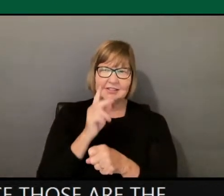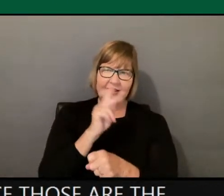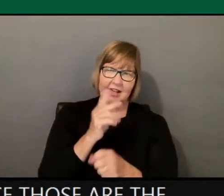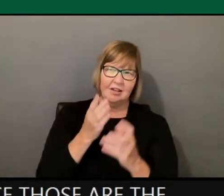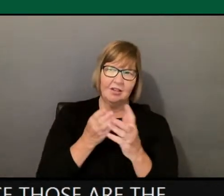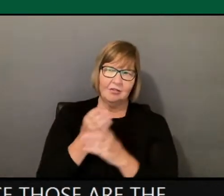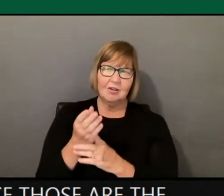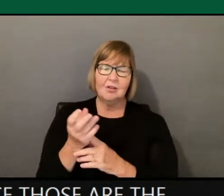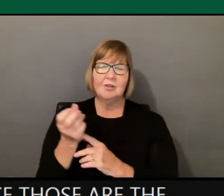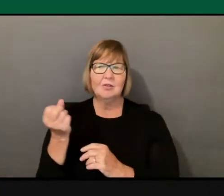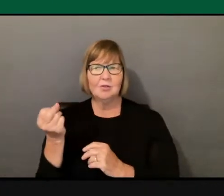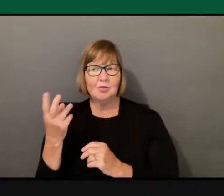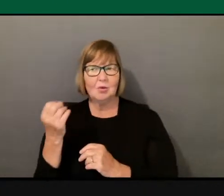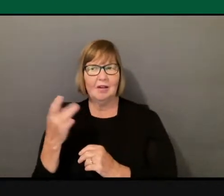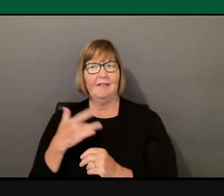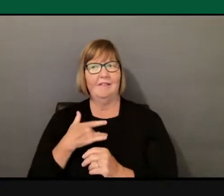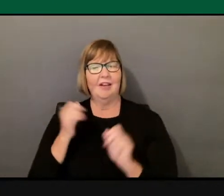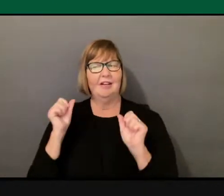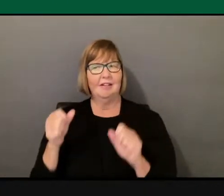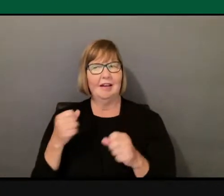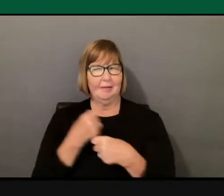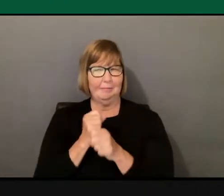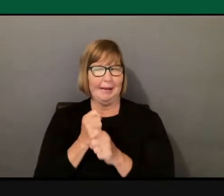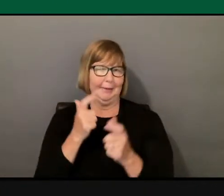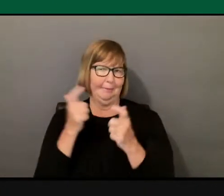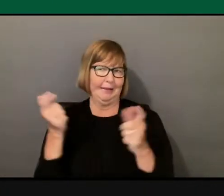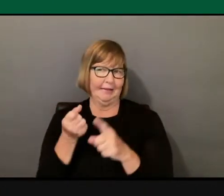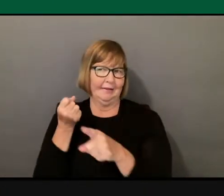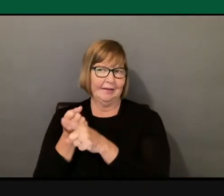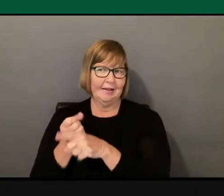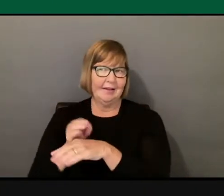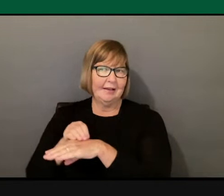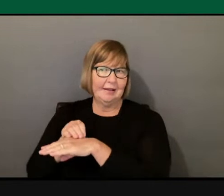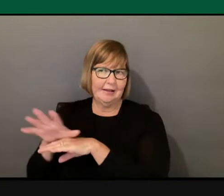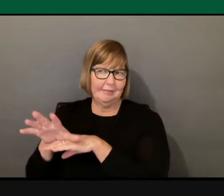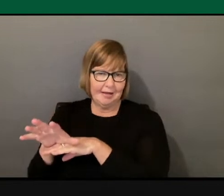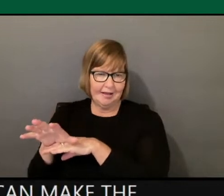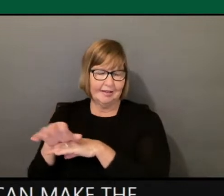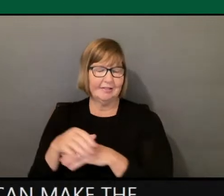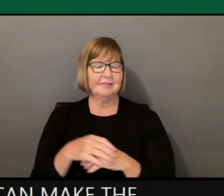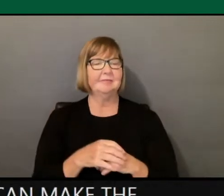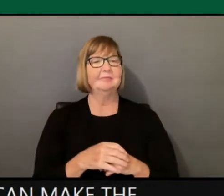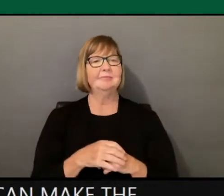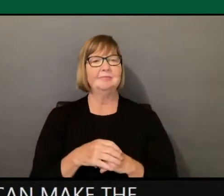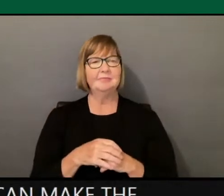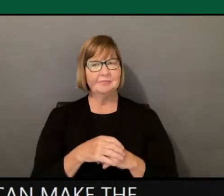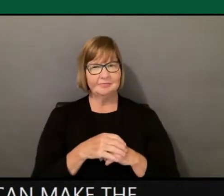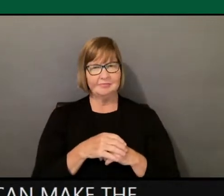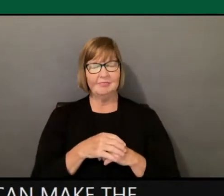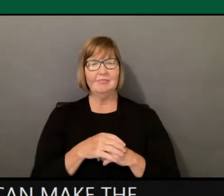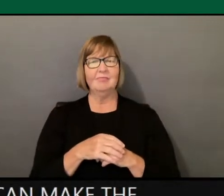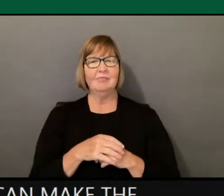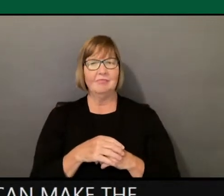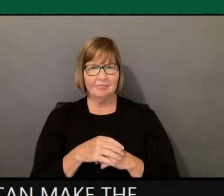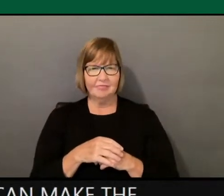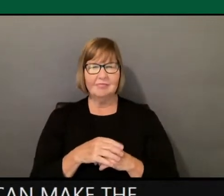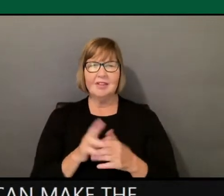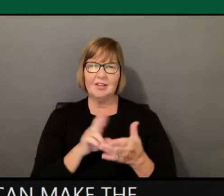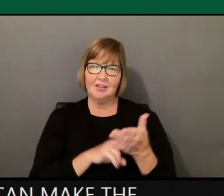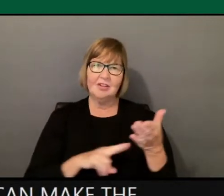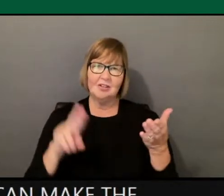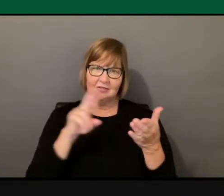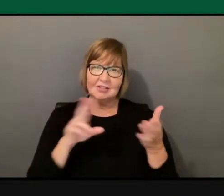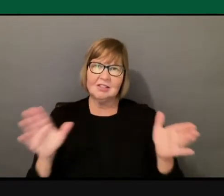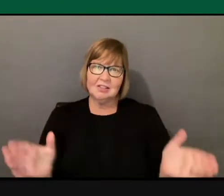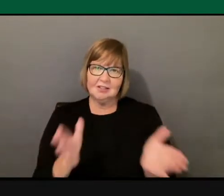that's where they feel that they can make the most impact. So, you know, the university highlights those types of partnerships. And